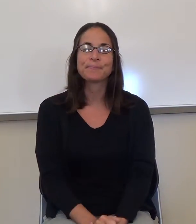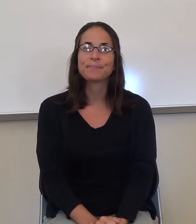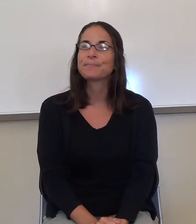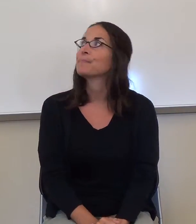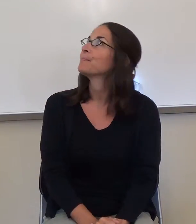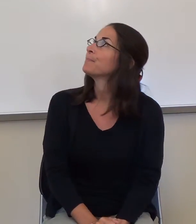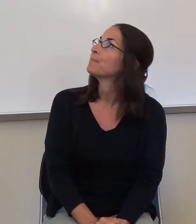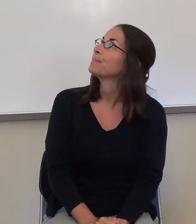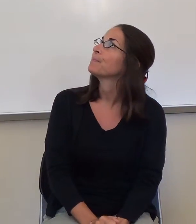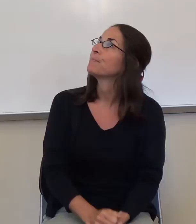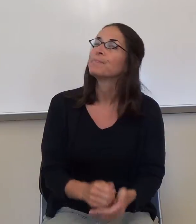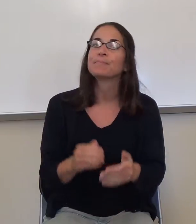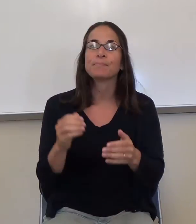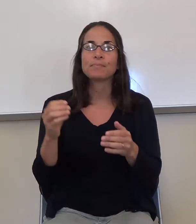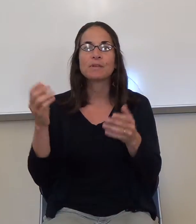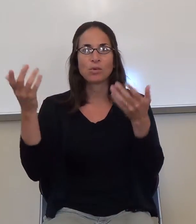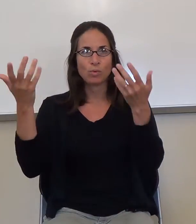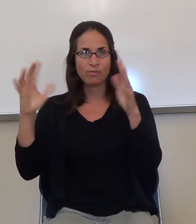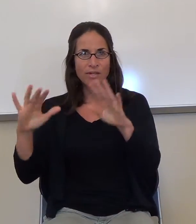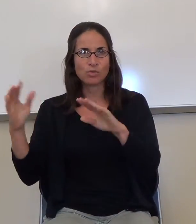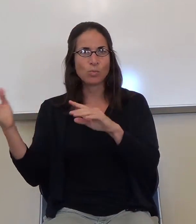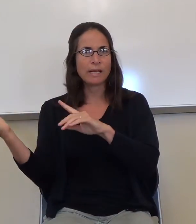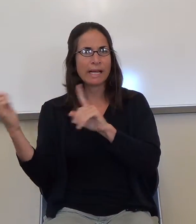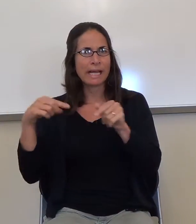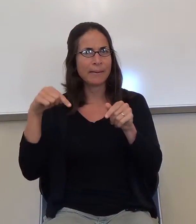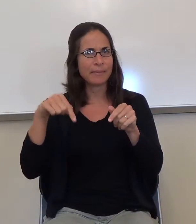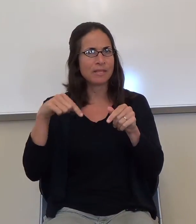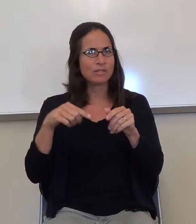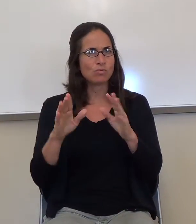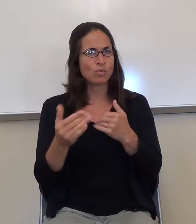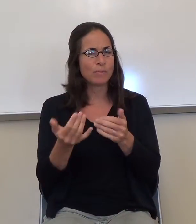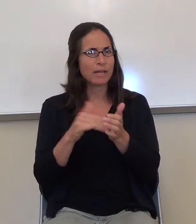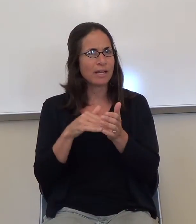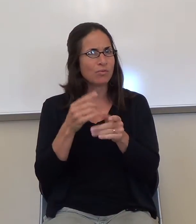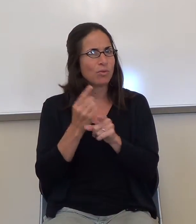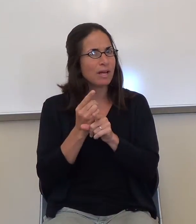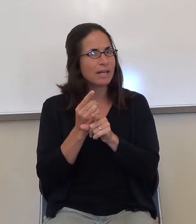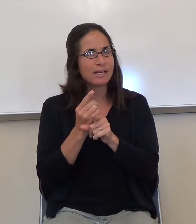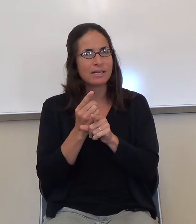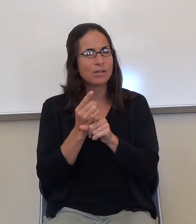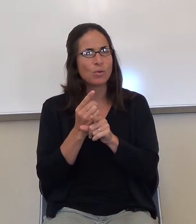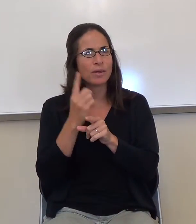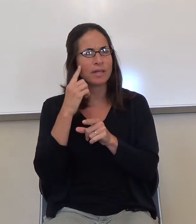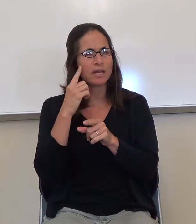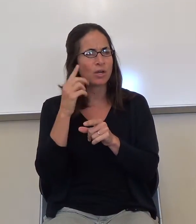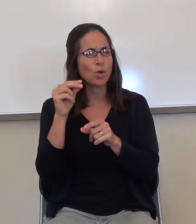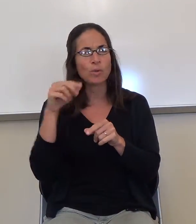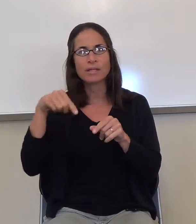we came back over here, right? Did we do that in this class? Did we come back to this side? We stayed in the room.